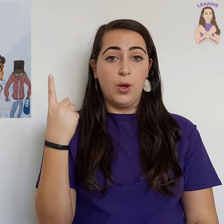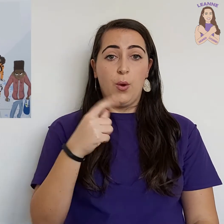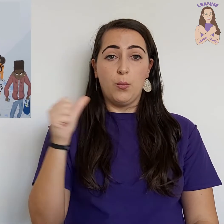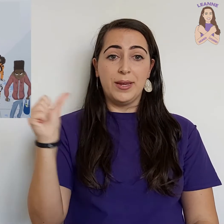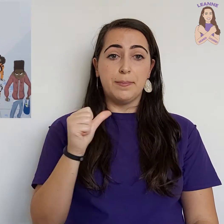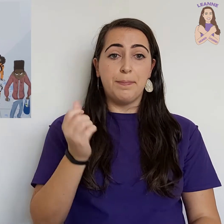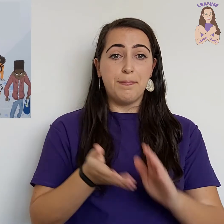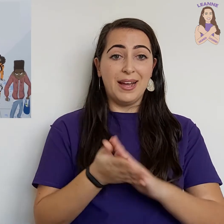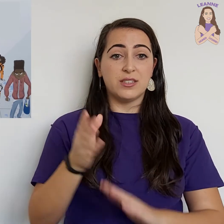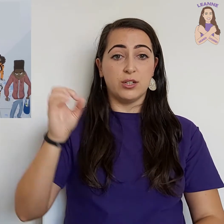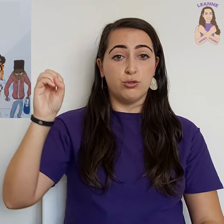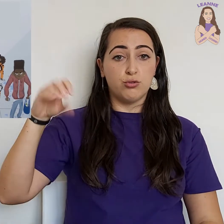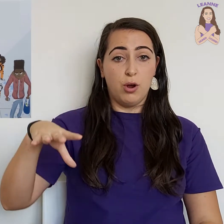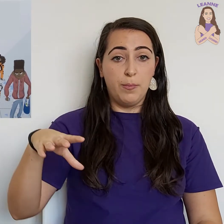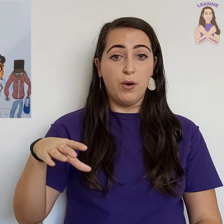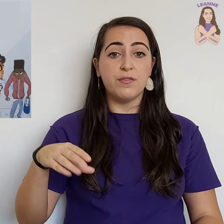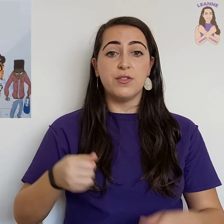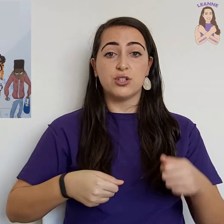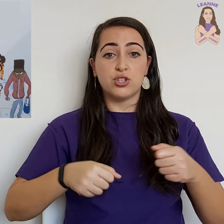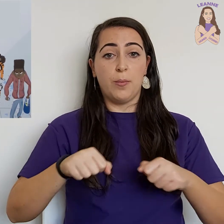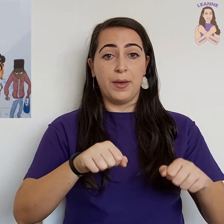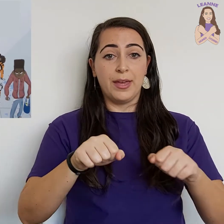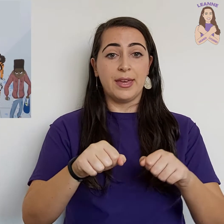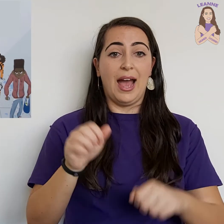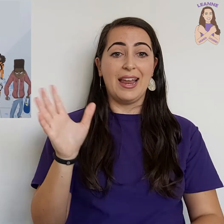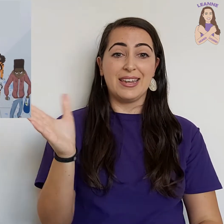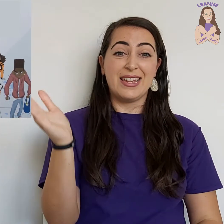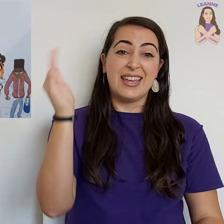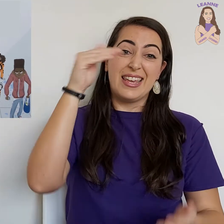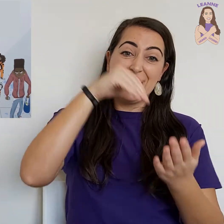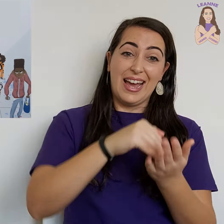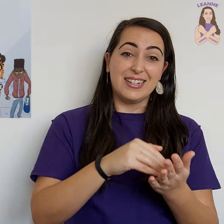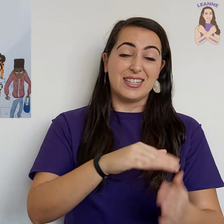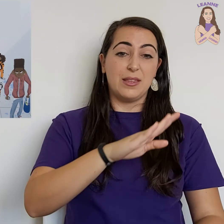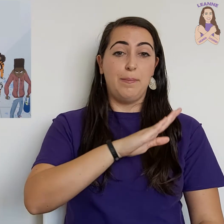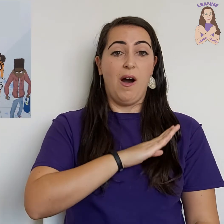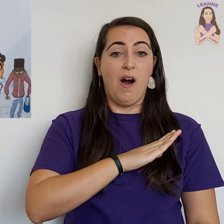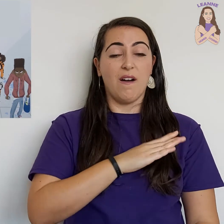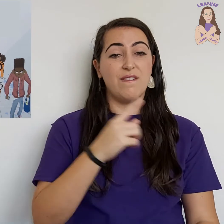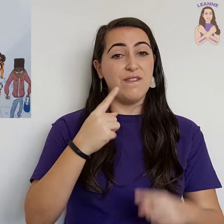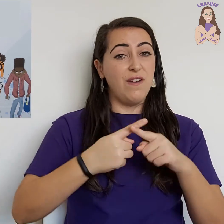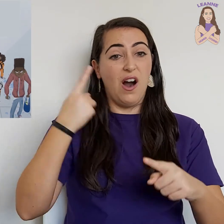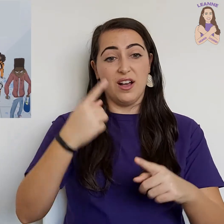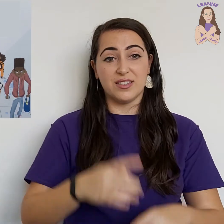We better drop off the shopping and get to the park fast.